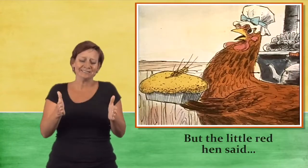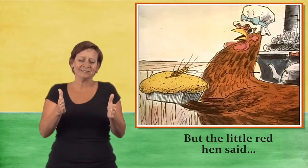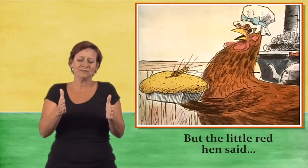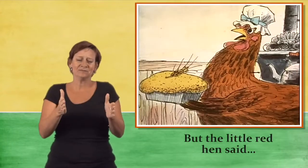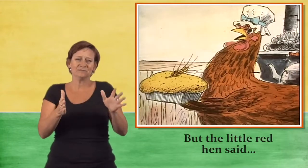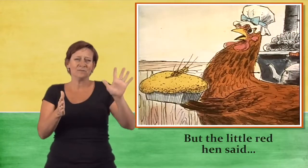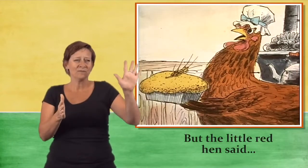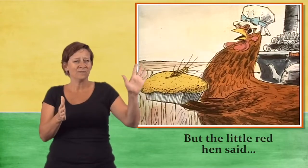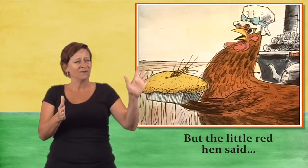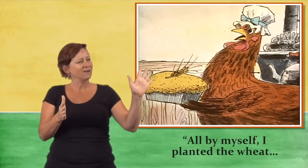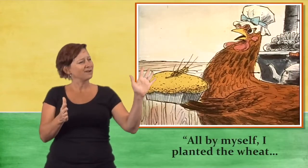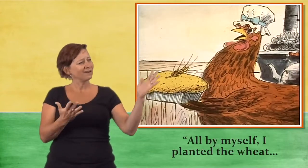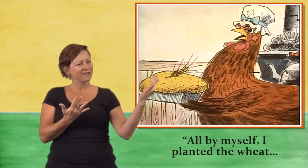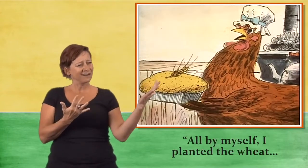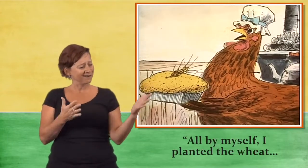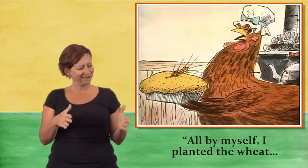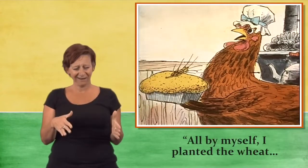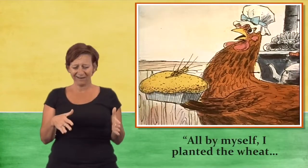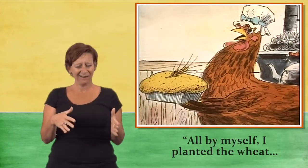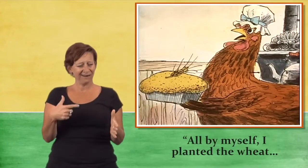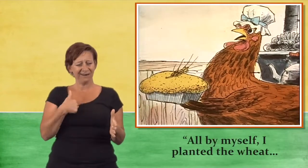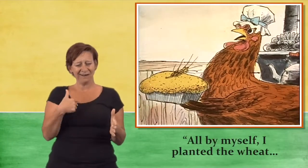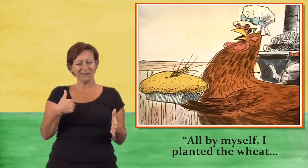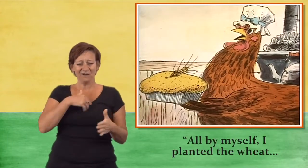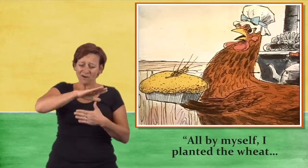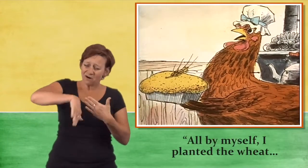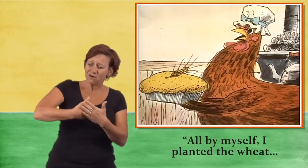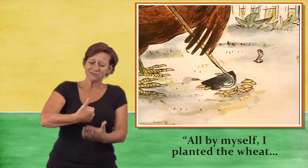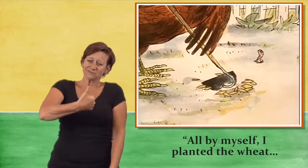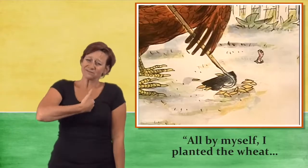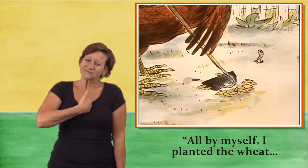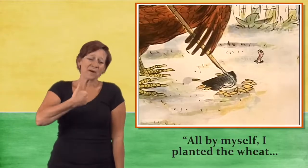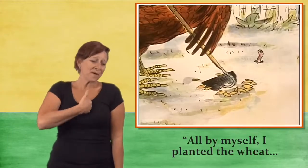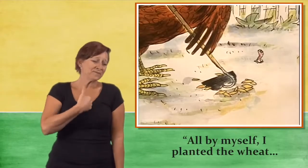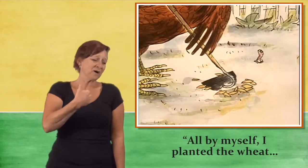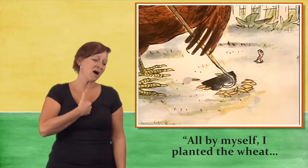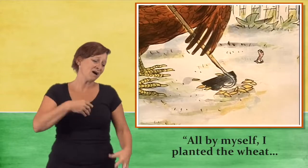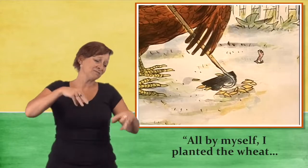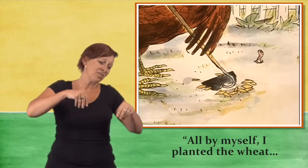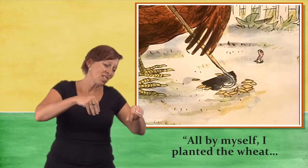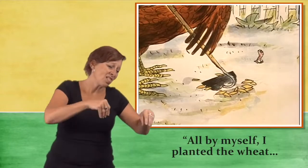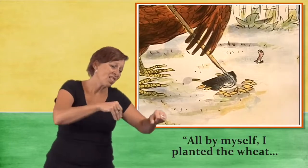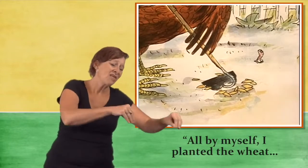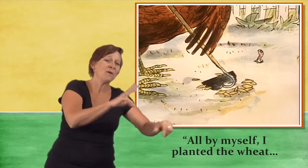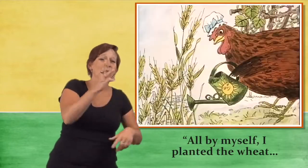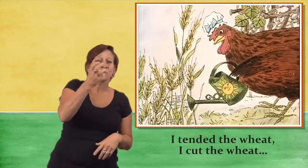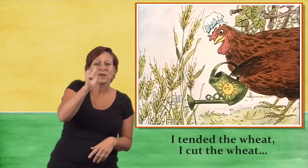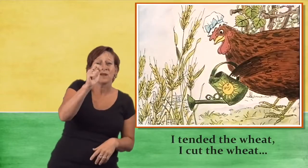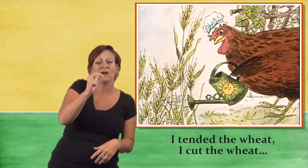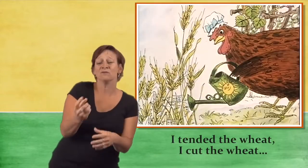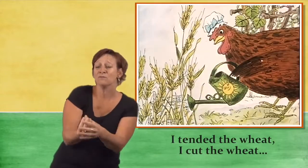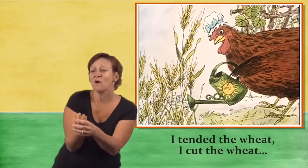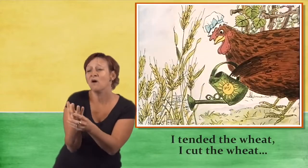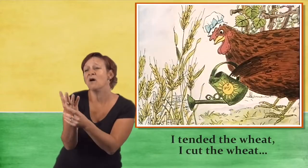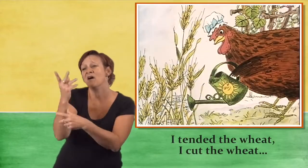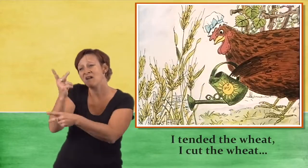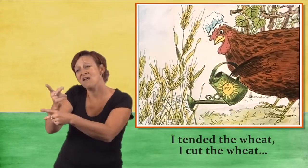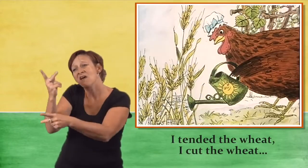red hen said, All by myself. I planted the wheat. I tended the wheat.